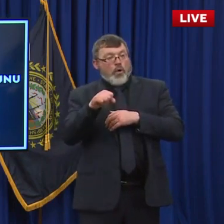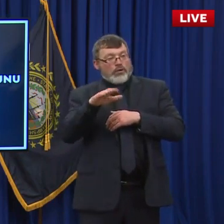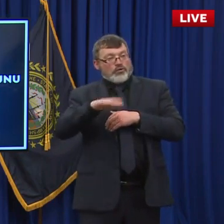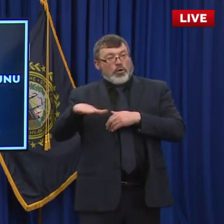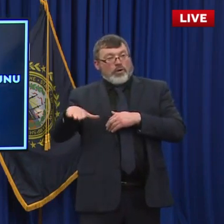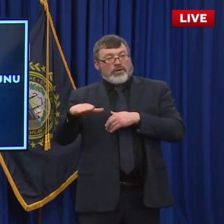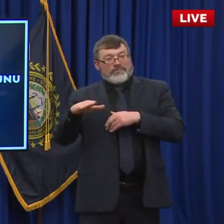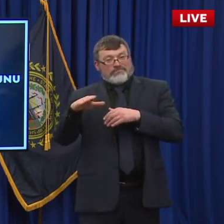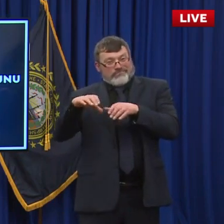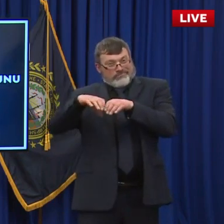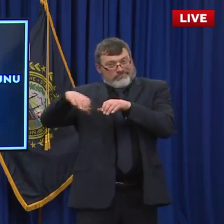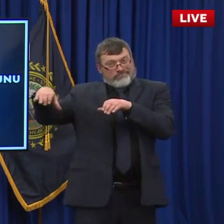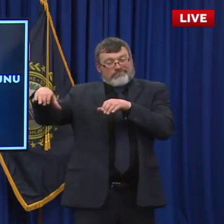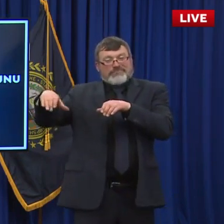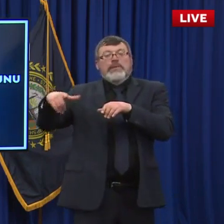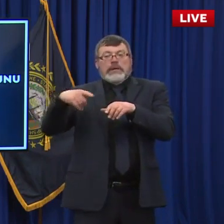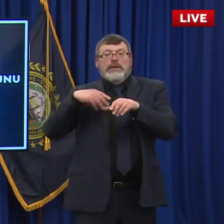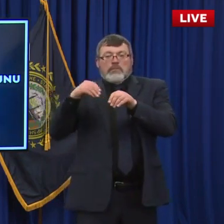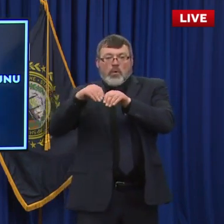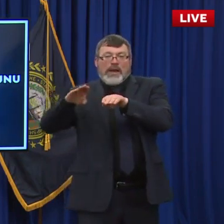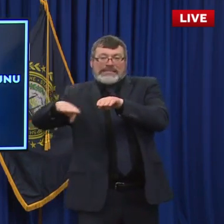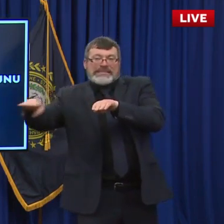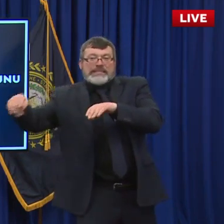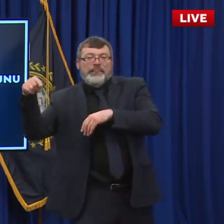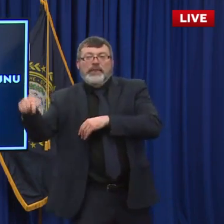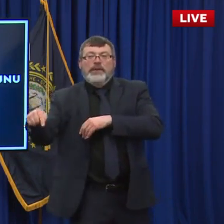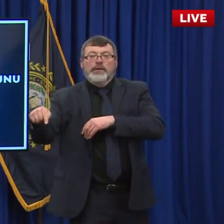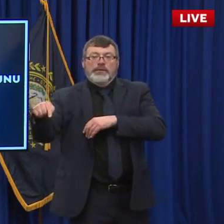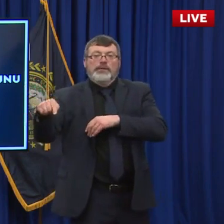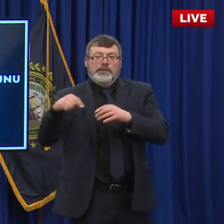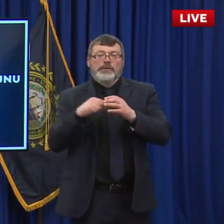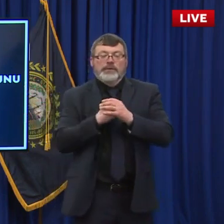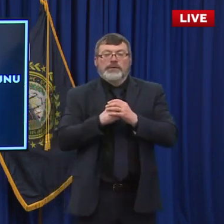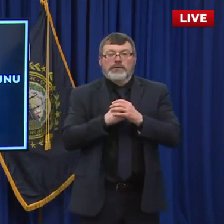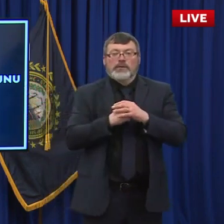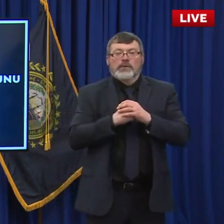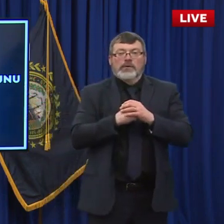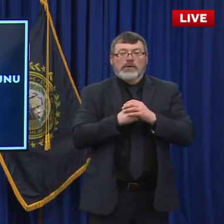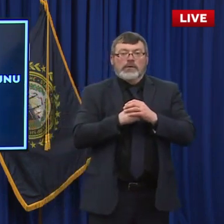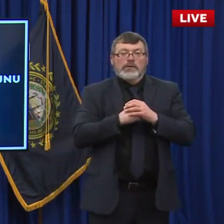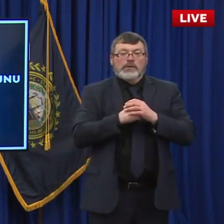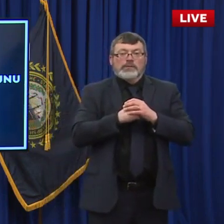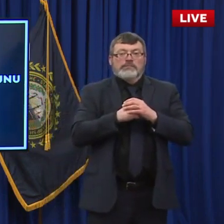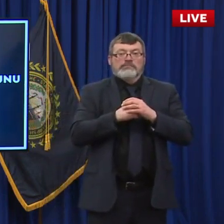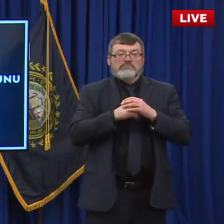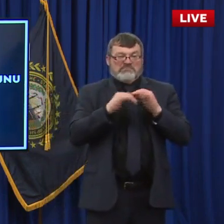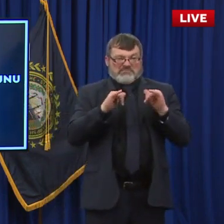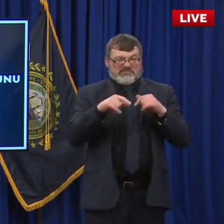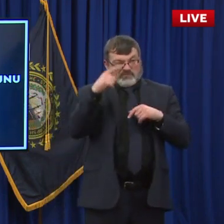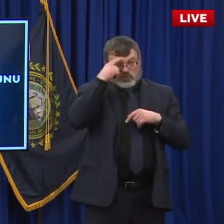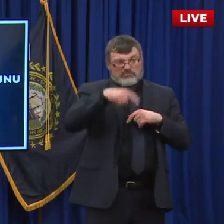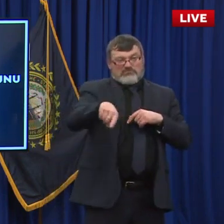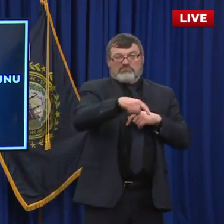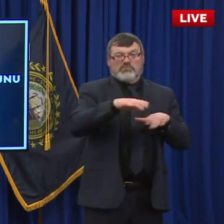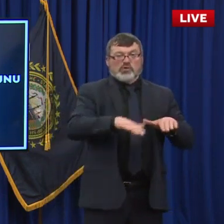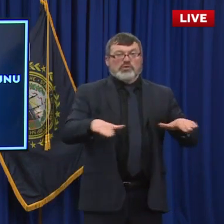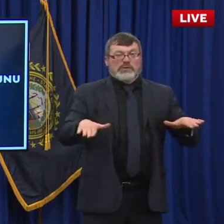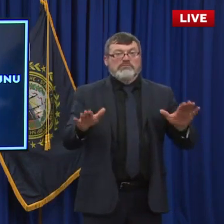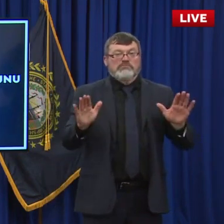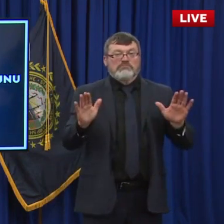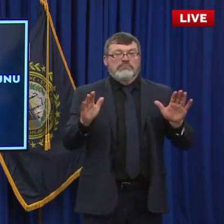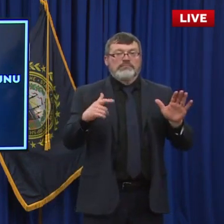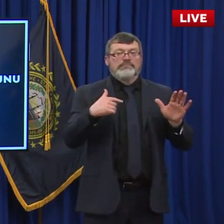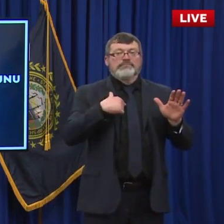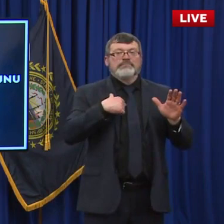side of the kids' unit. What was the kids' unit that now house 10 adults. And we're converting that back to children's